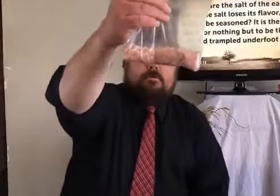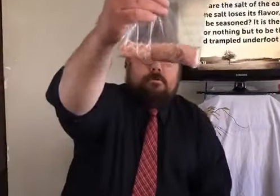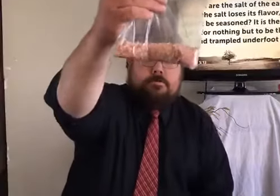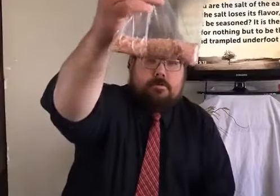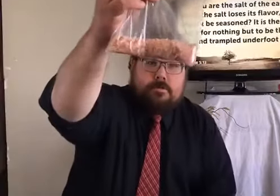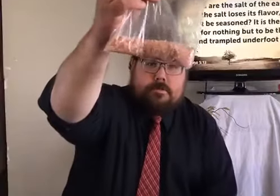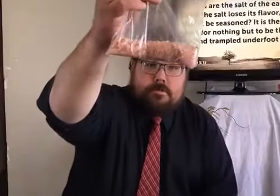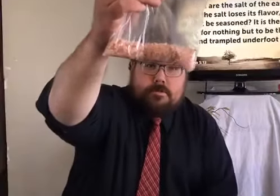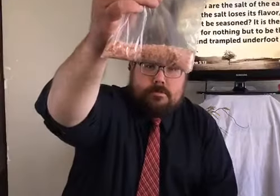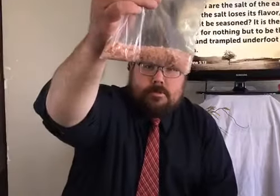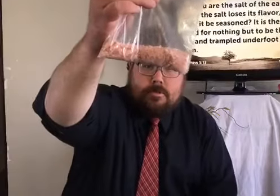I've got some of this.